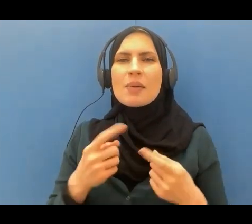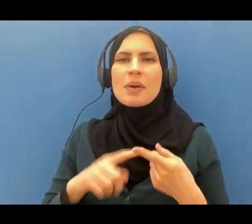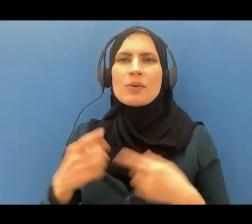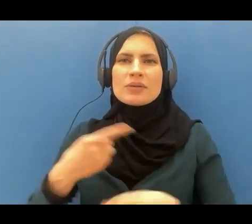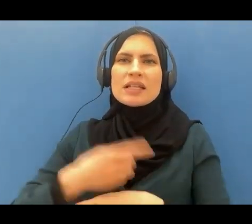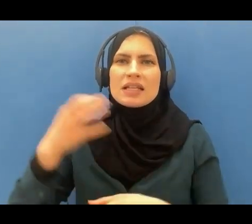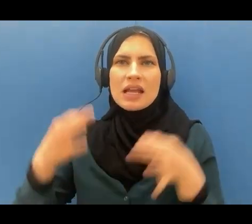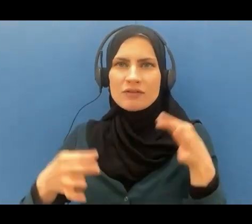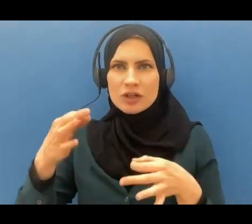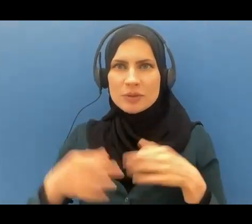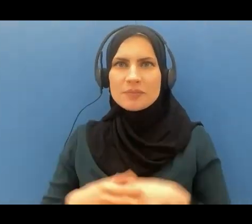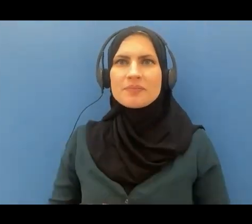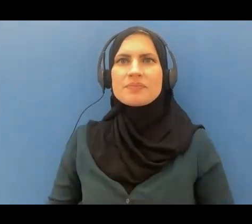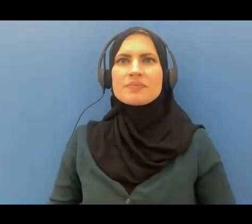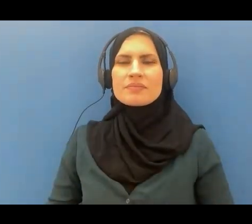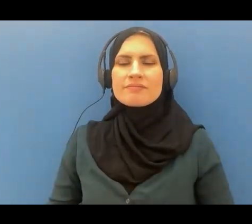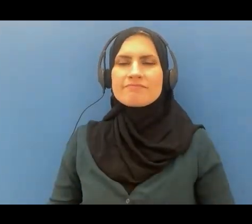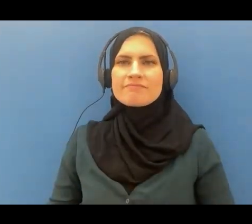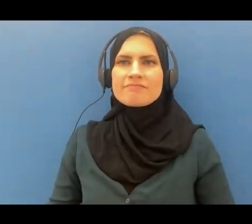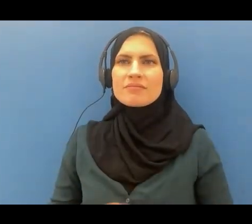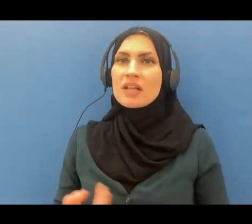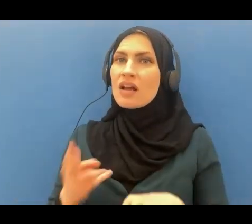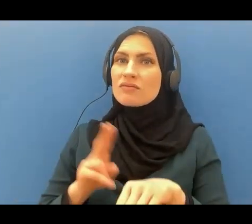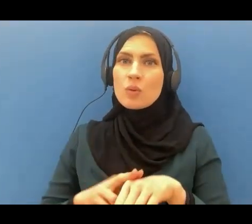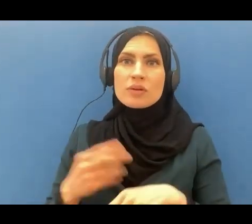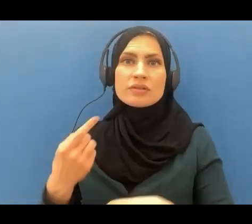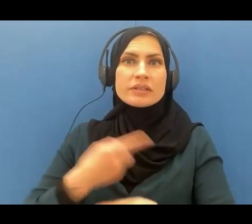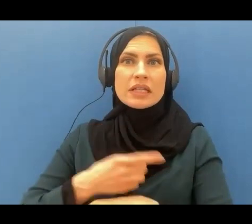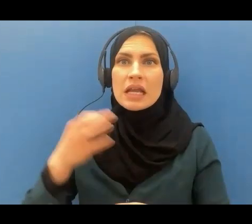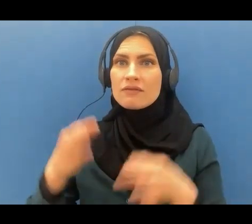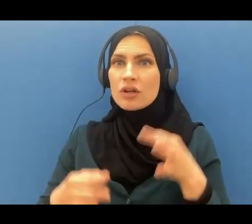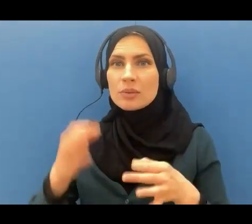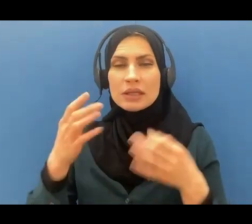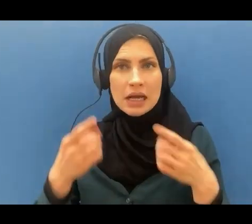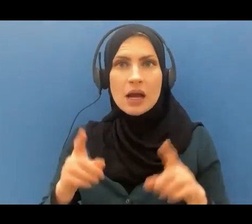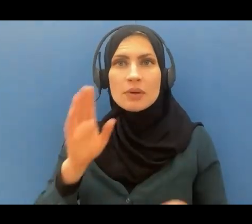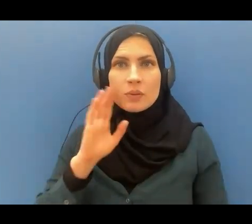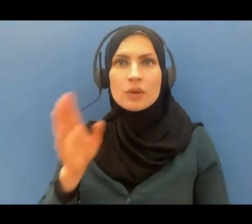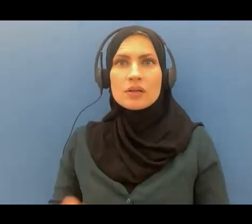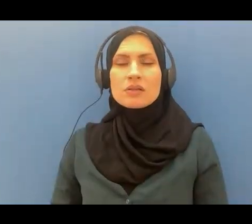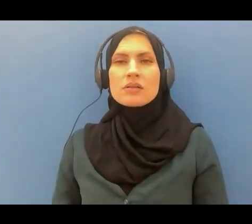of course the day of judgment will come while some people would be alive